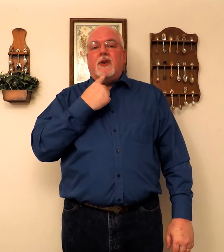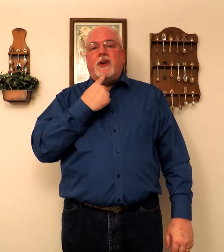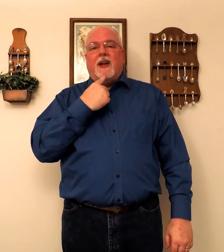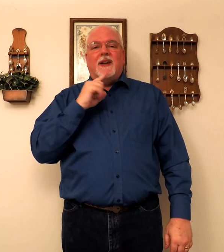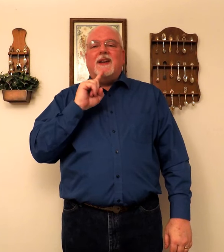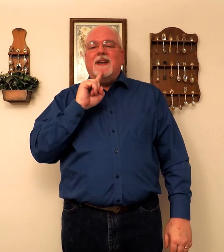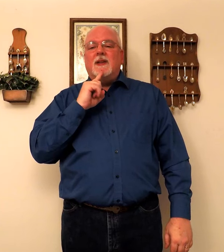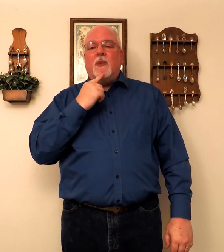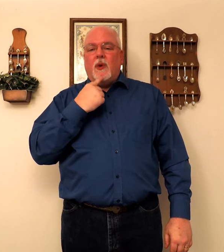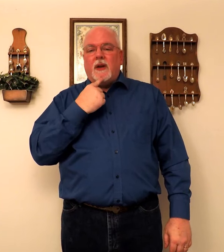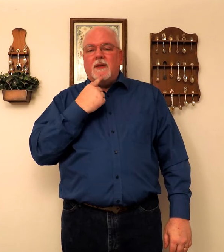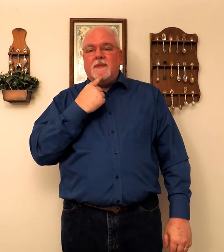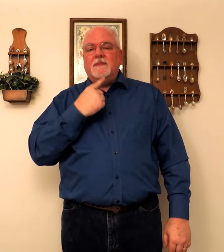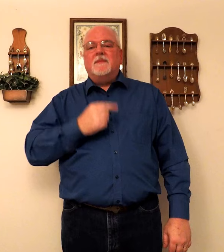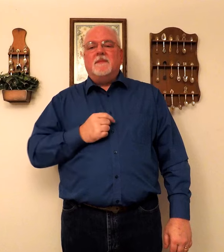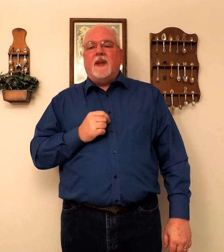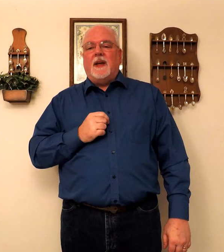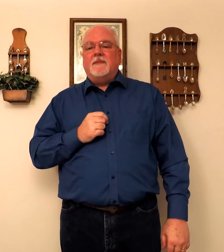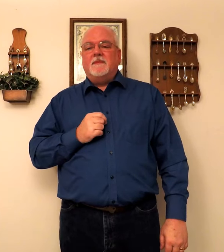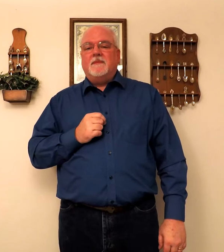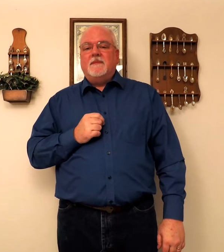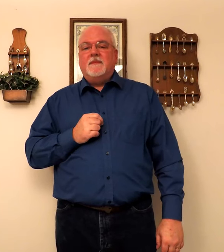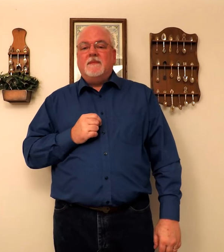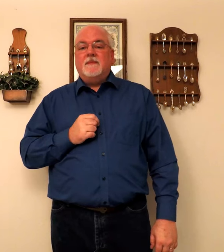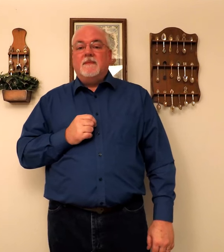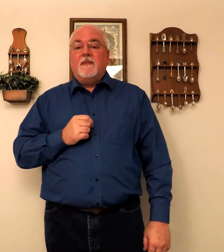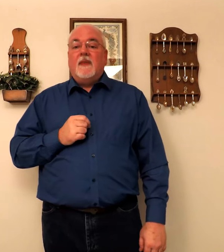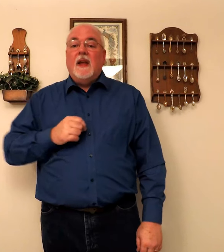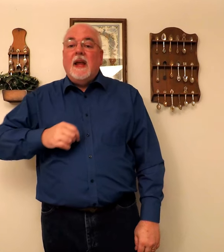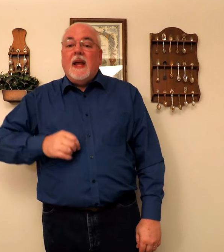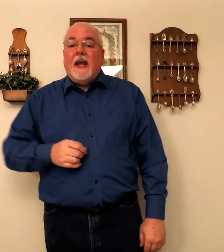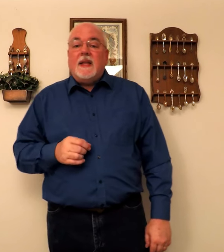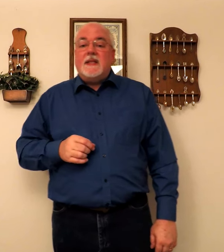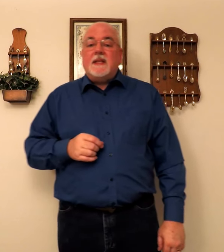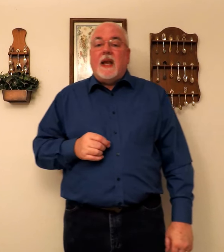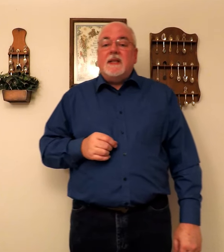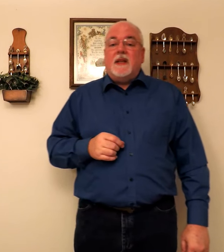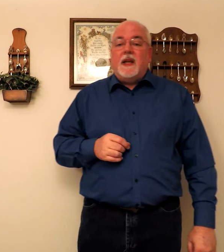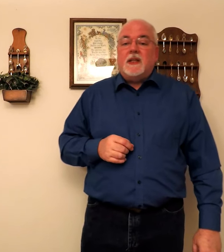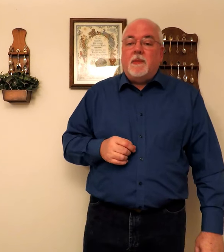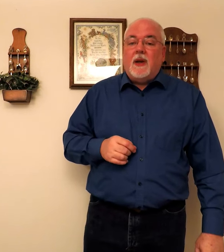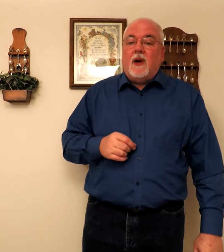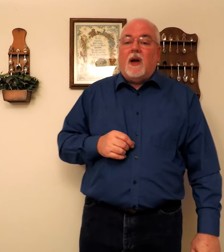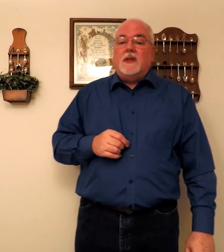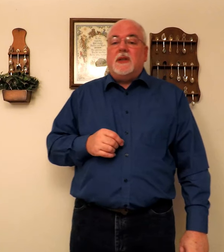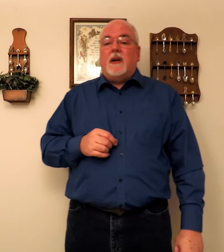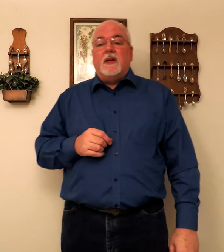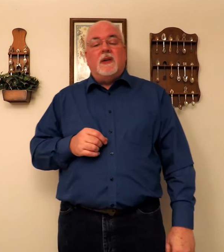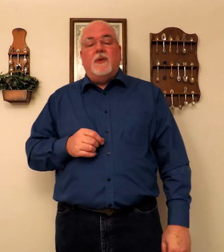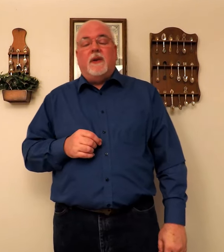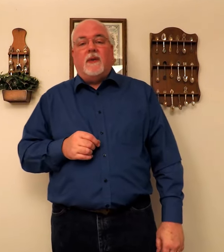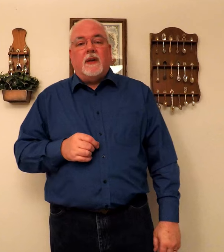your chin. Disappointed. Okay. It says this. Because there is no difference.